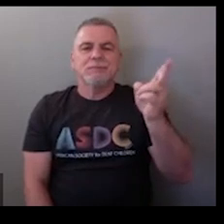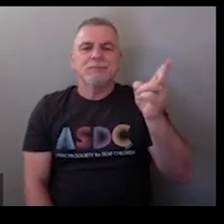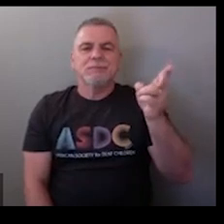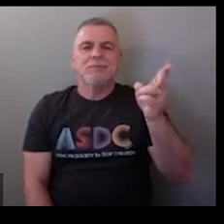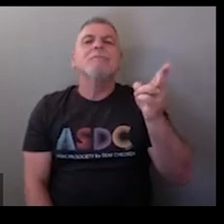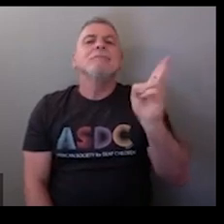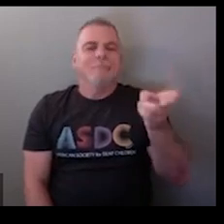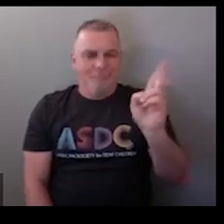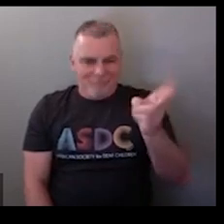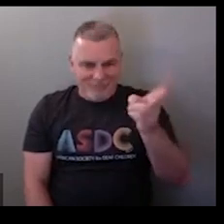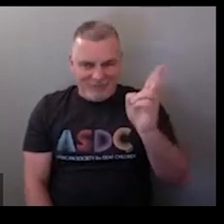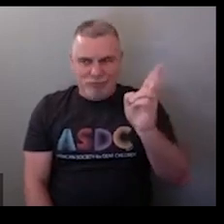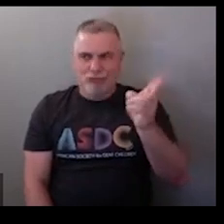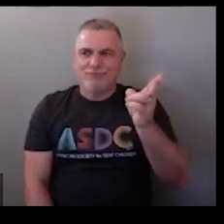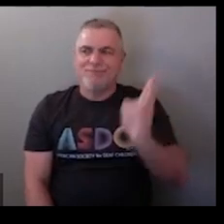history